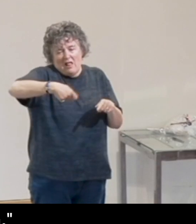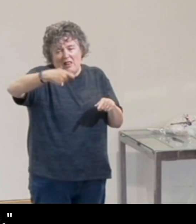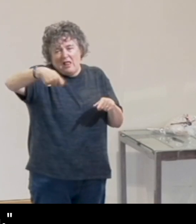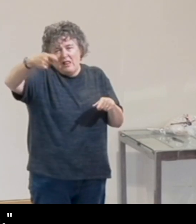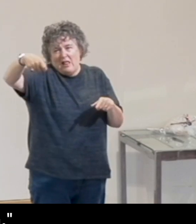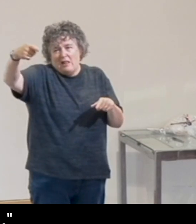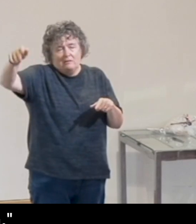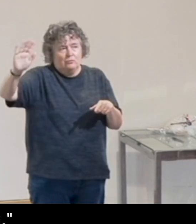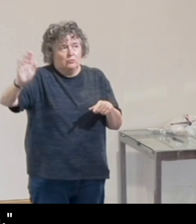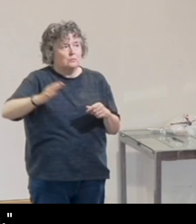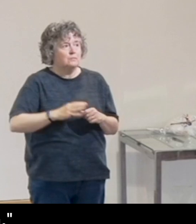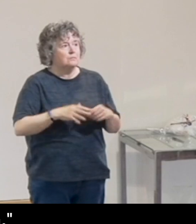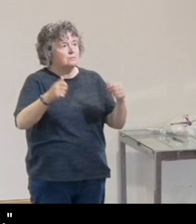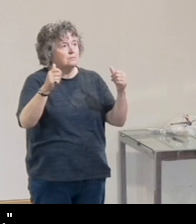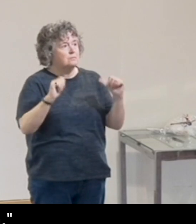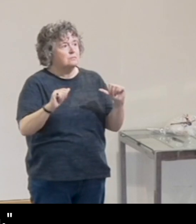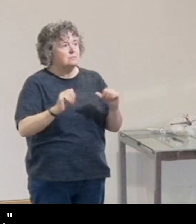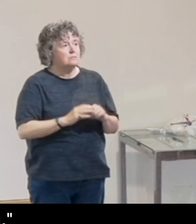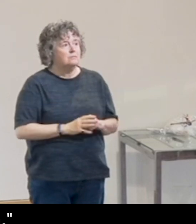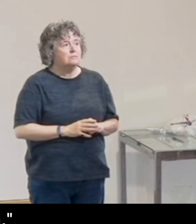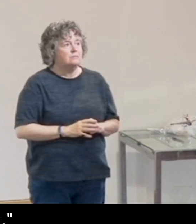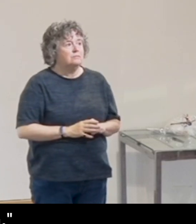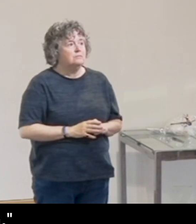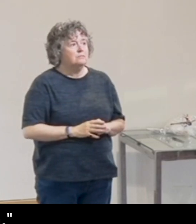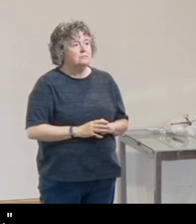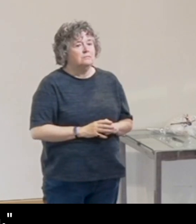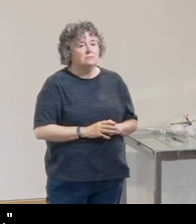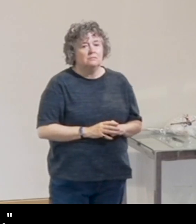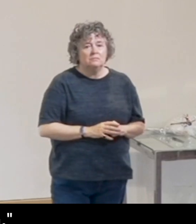This is one of great sense. Whoops, sorry.